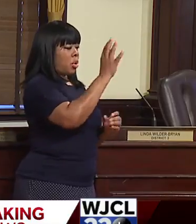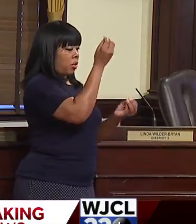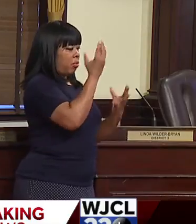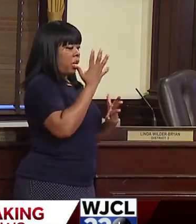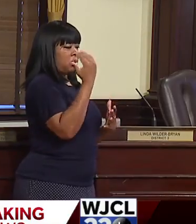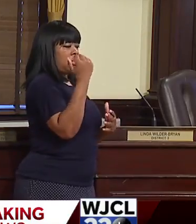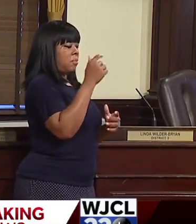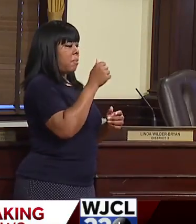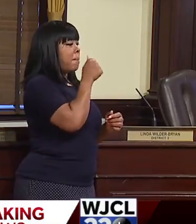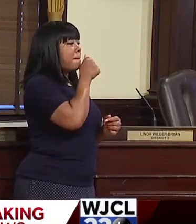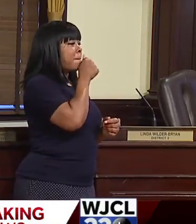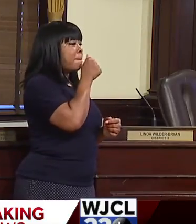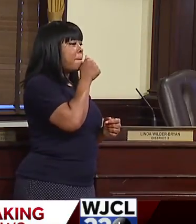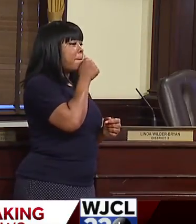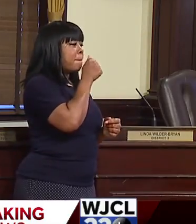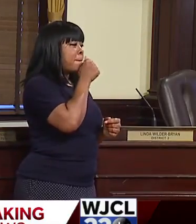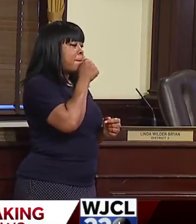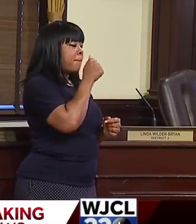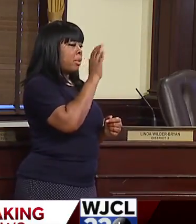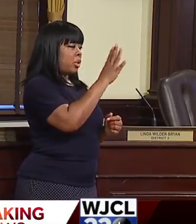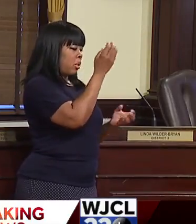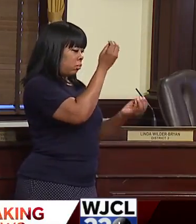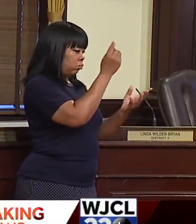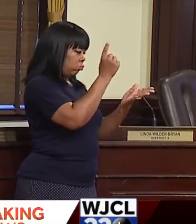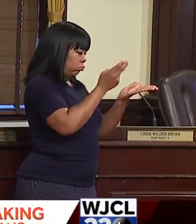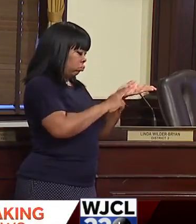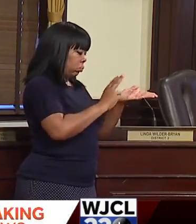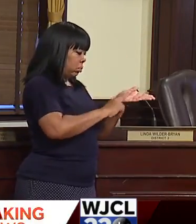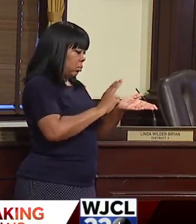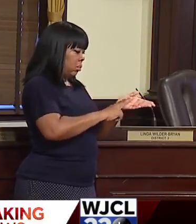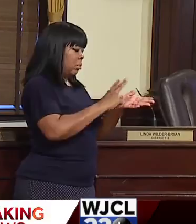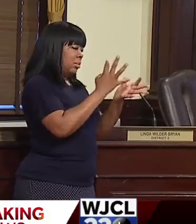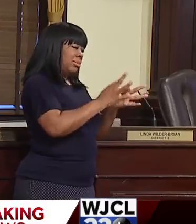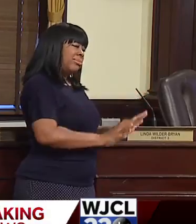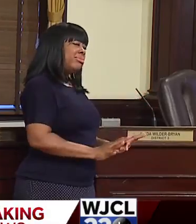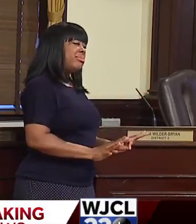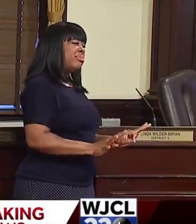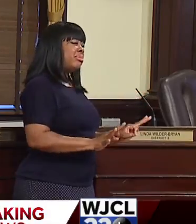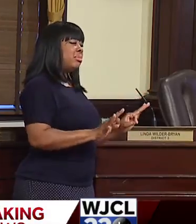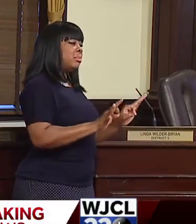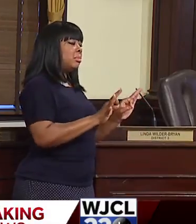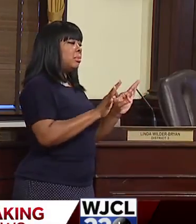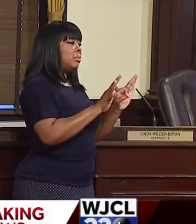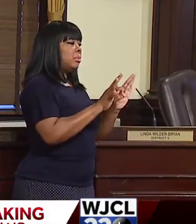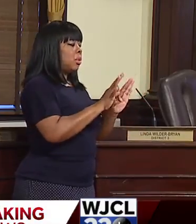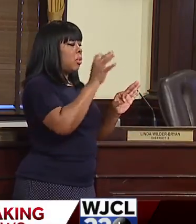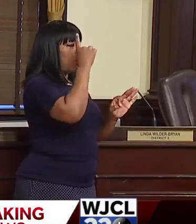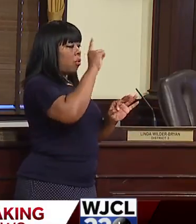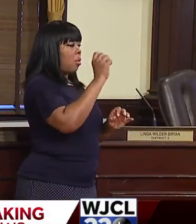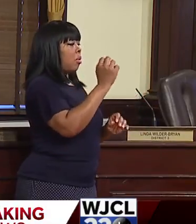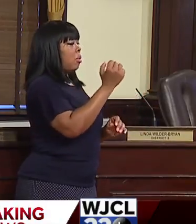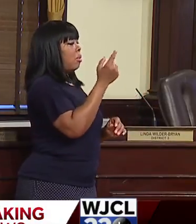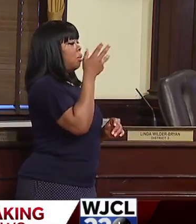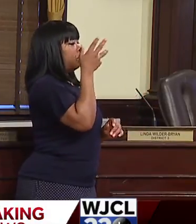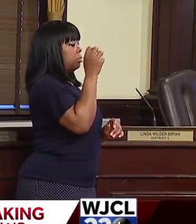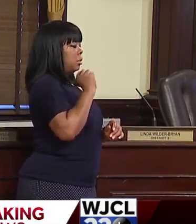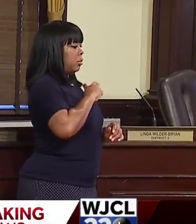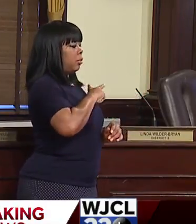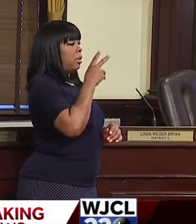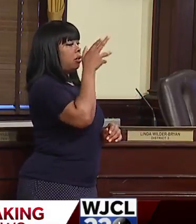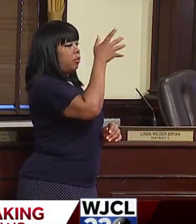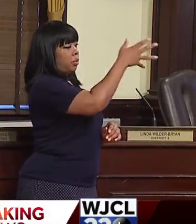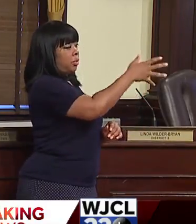and your responses are essential, essential for Savannah's future success.